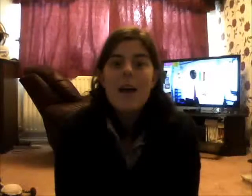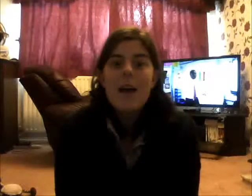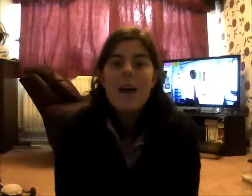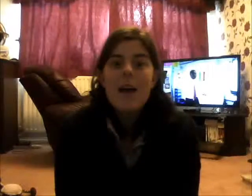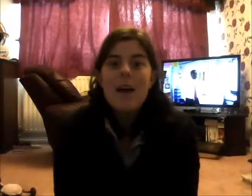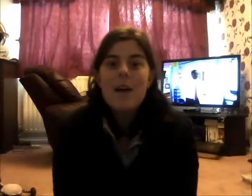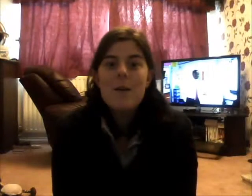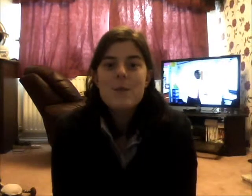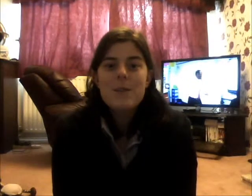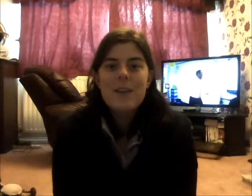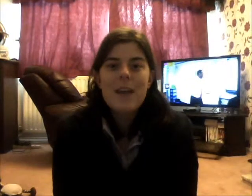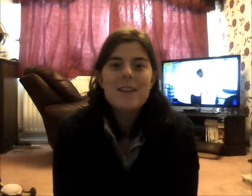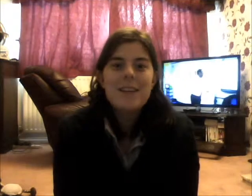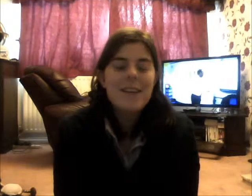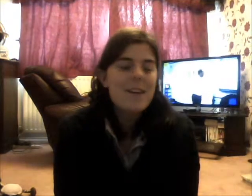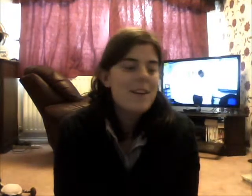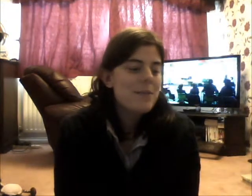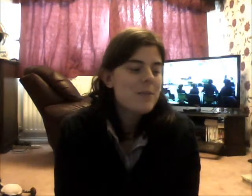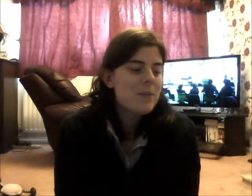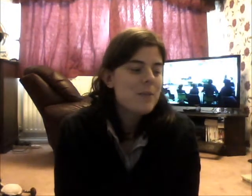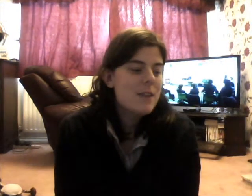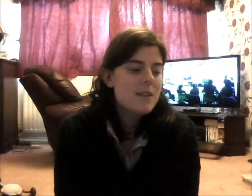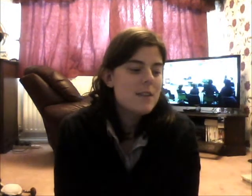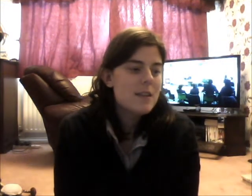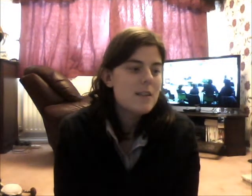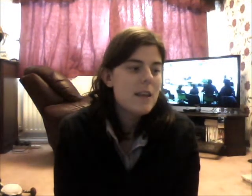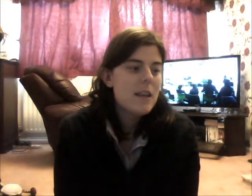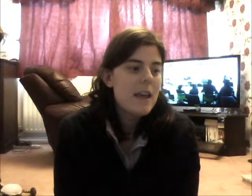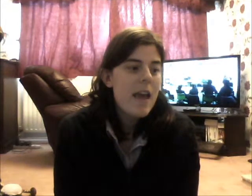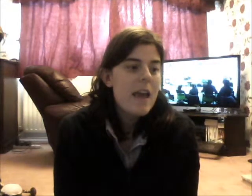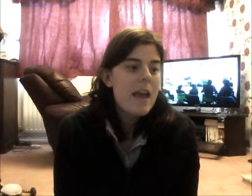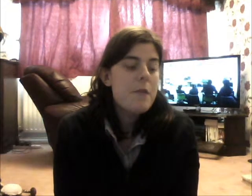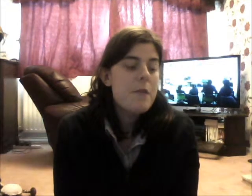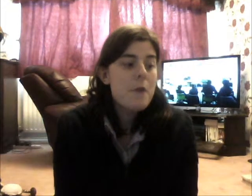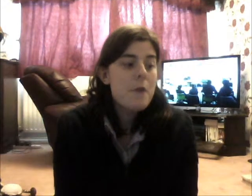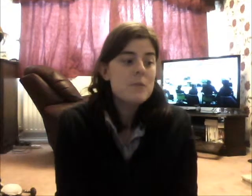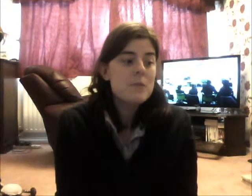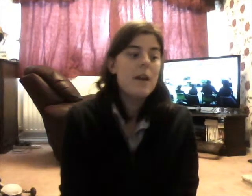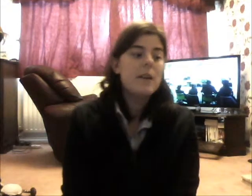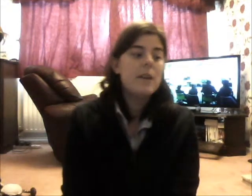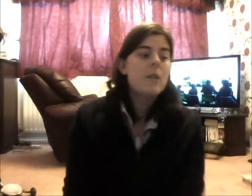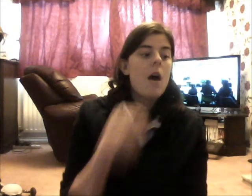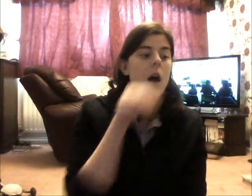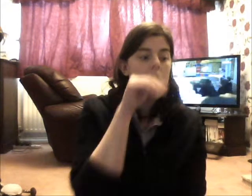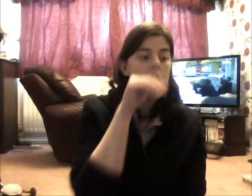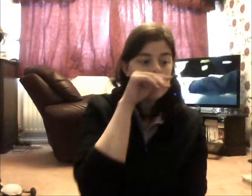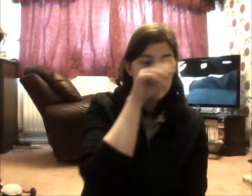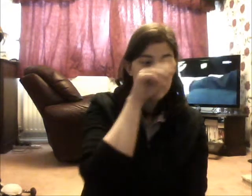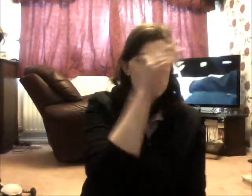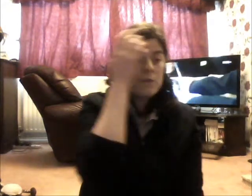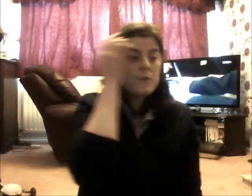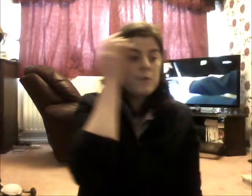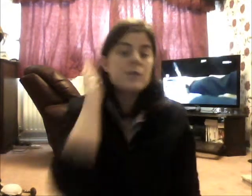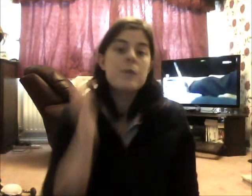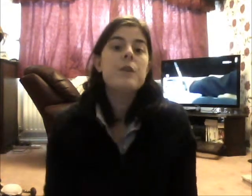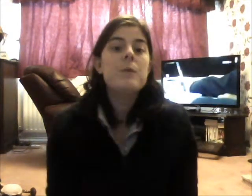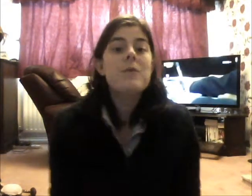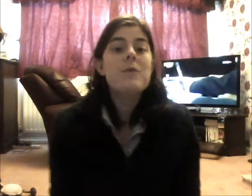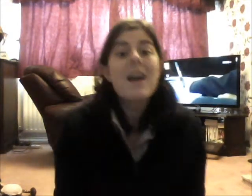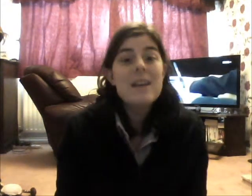Hello everyone, again. This is the in the home sign. I don't have all of the stuff that you would find in your